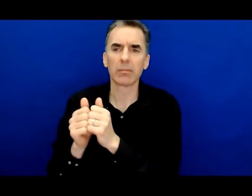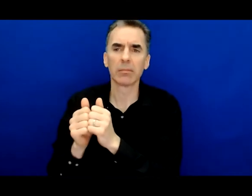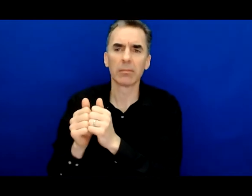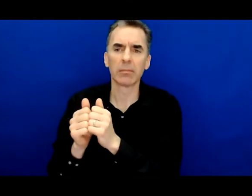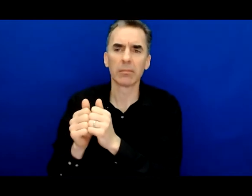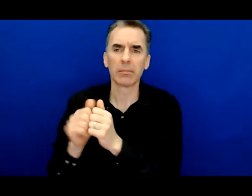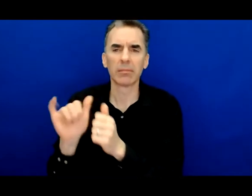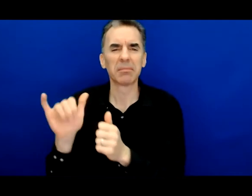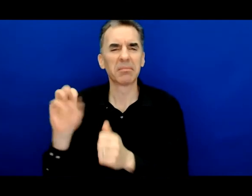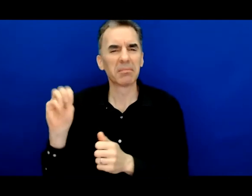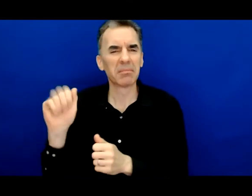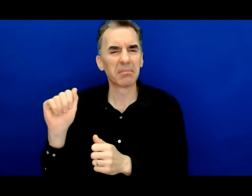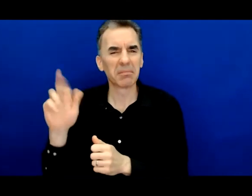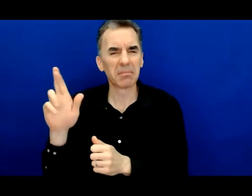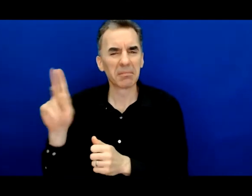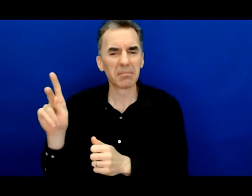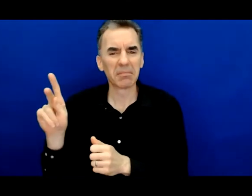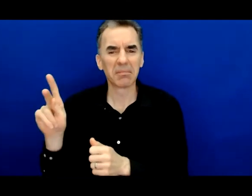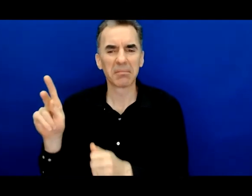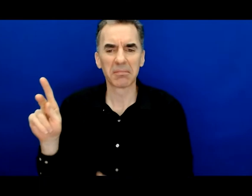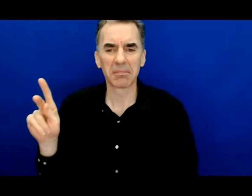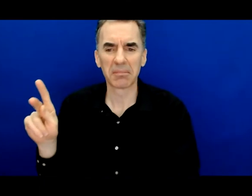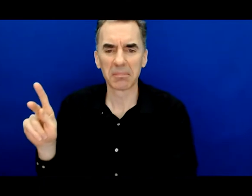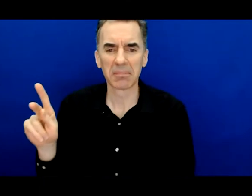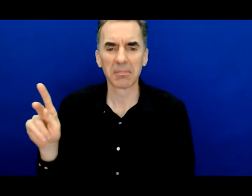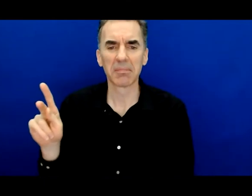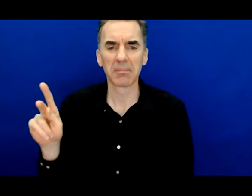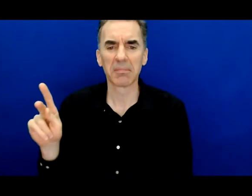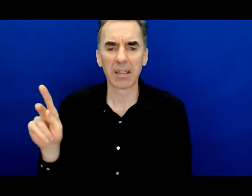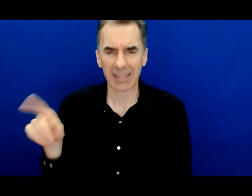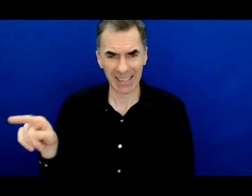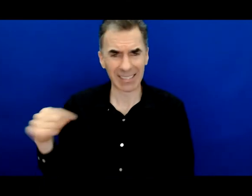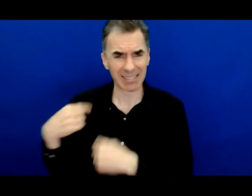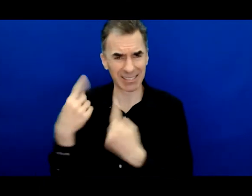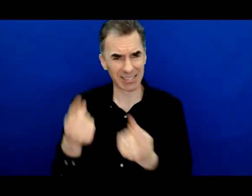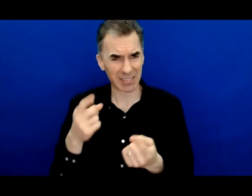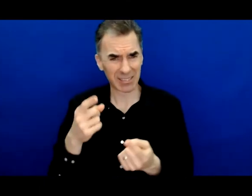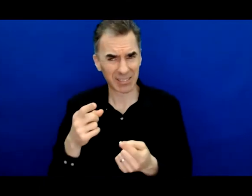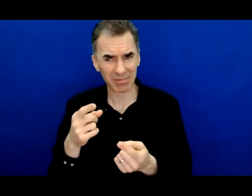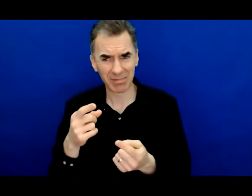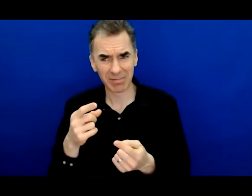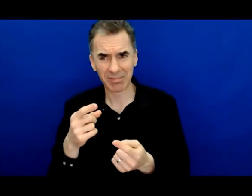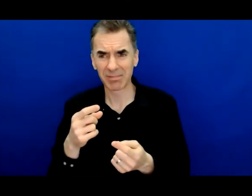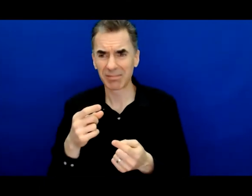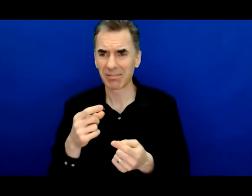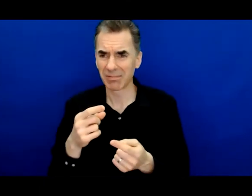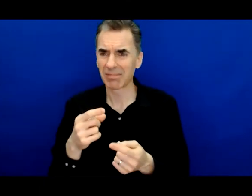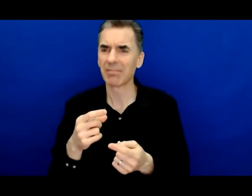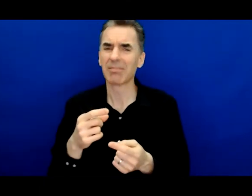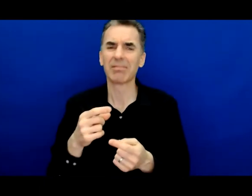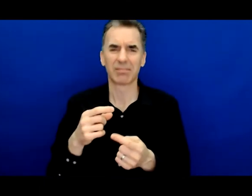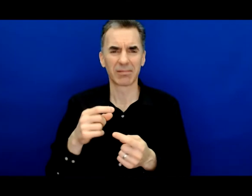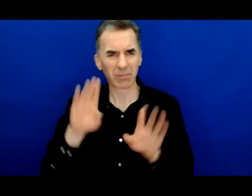to mind right who's really been doing this work that we're talking about in Rising scholars